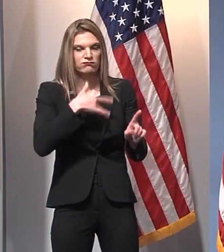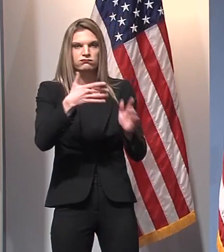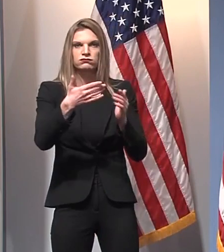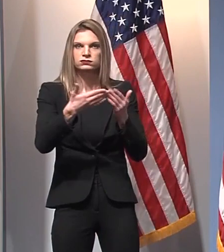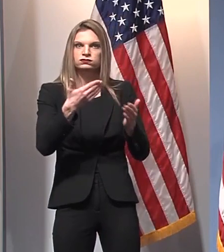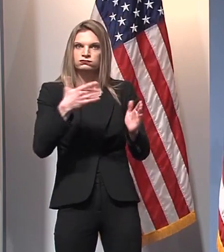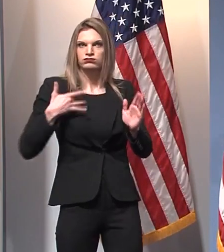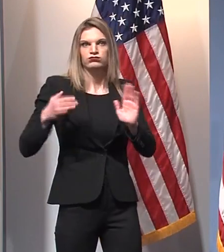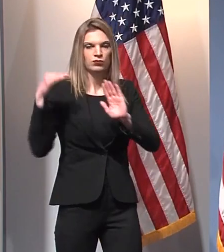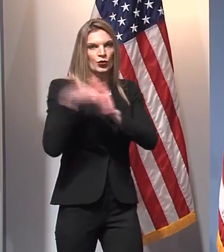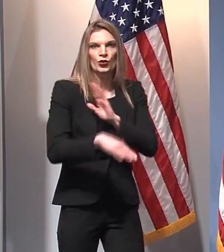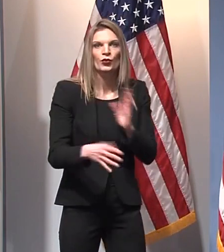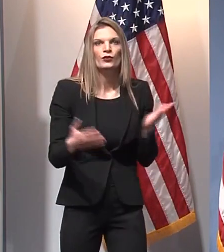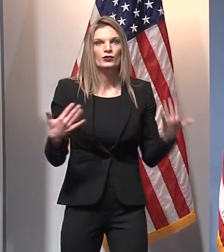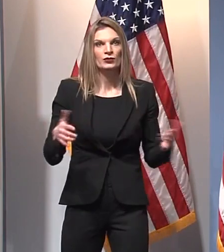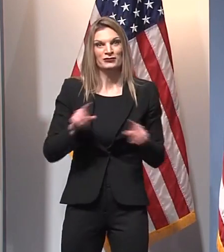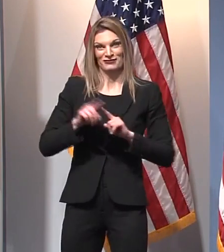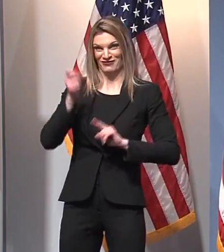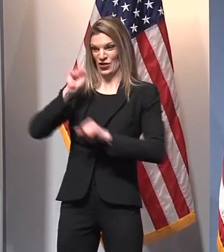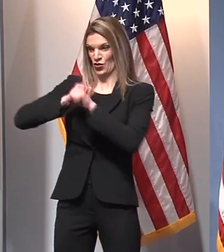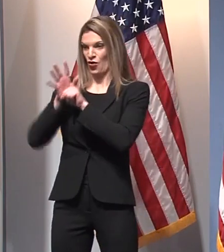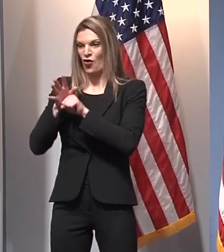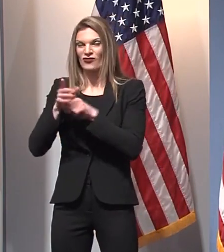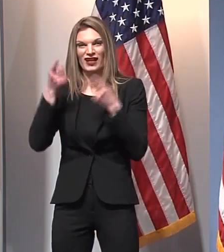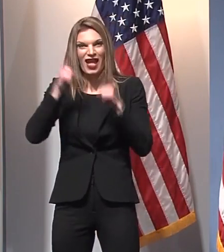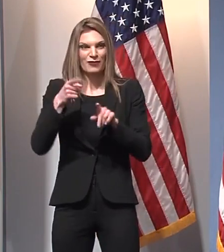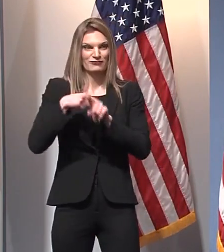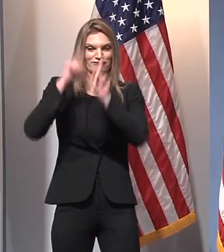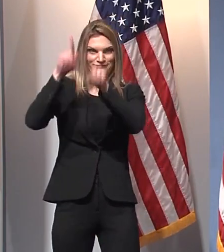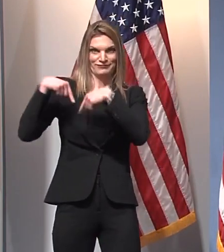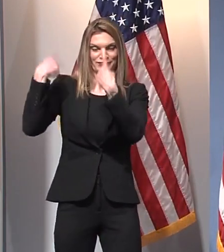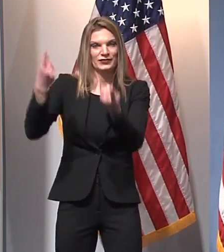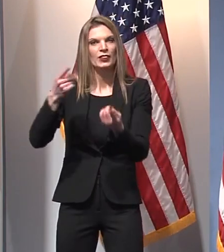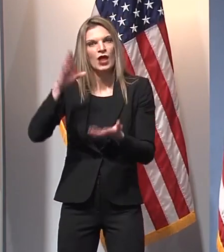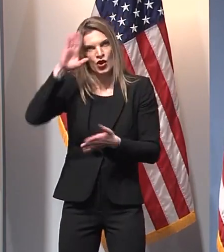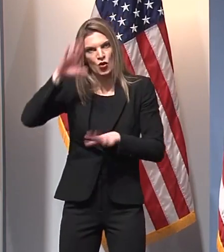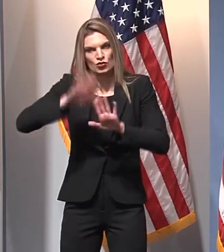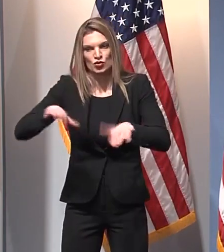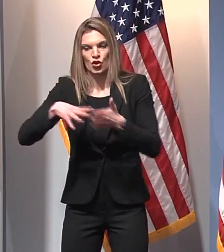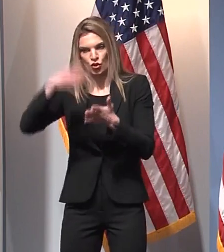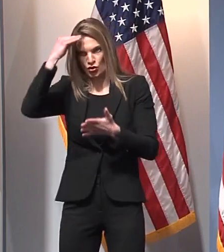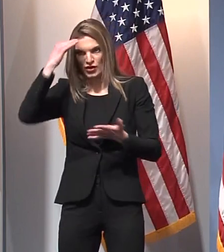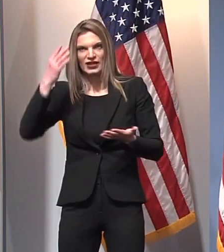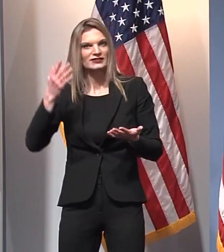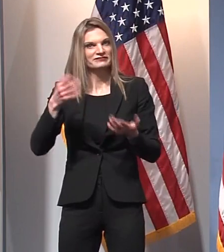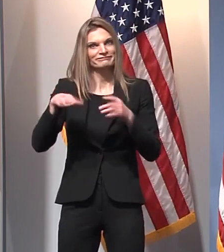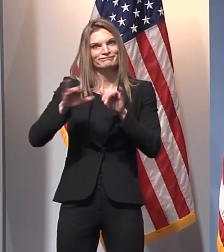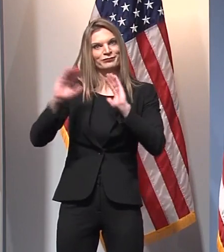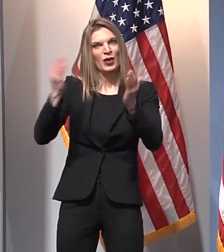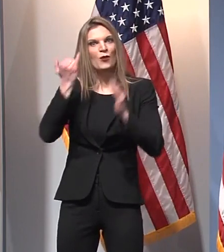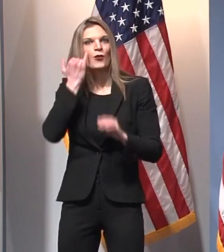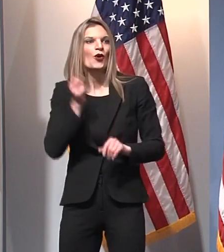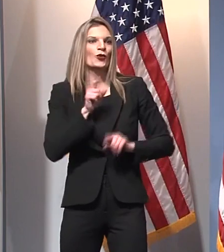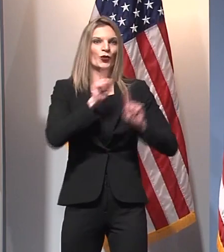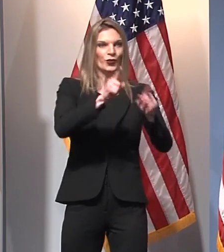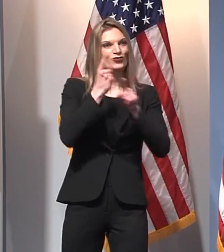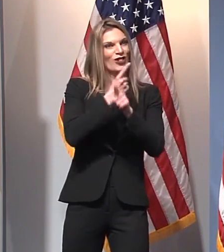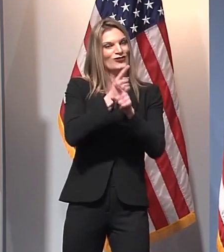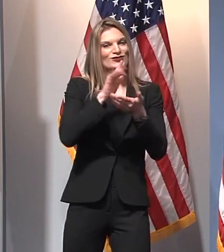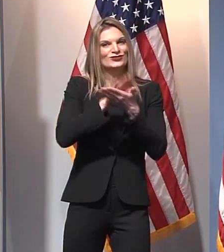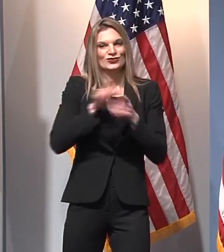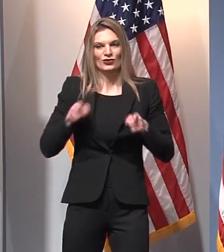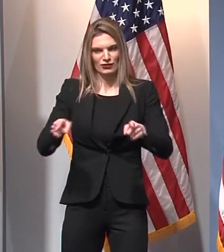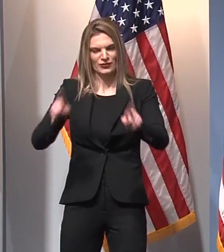loss will be dwarfed by the COVID learning loss, and that's something as a parent, as a governor, as someone who wants